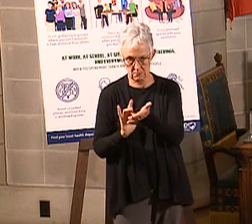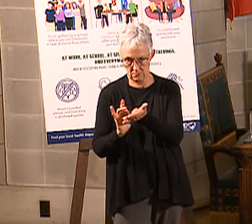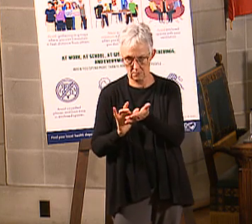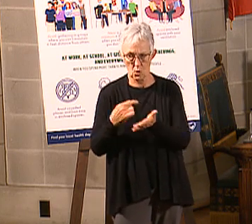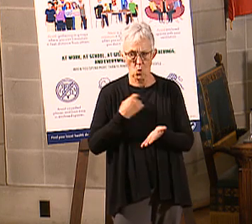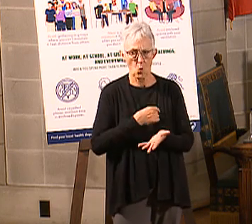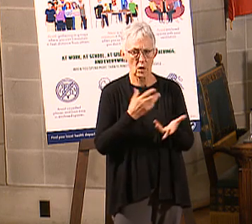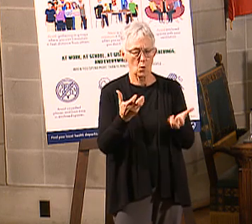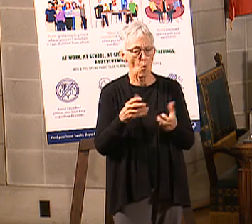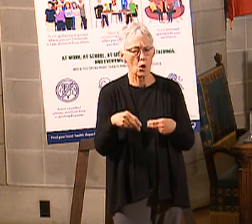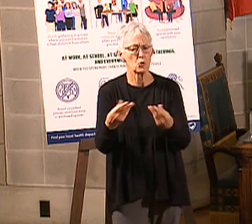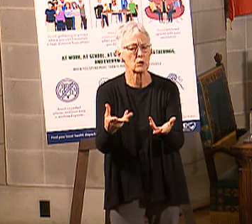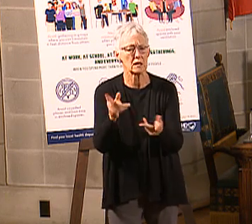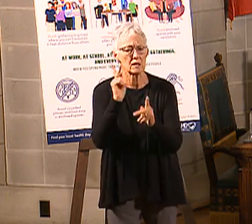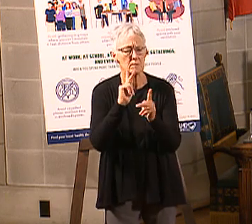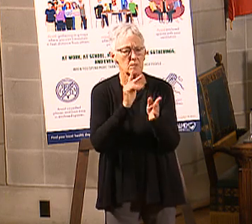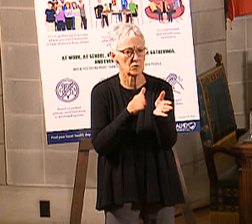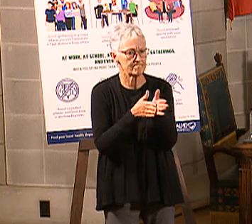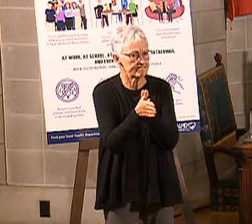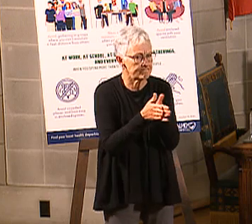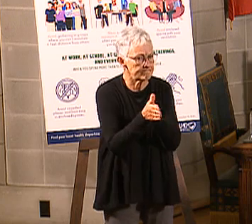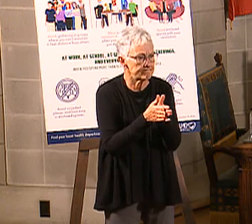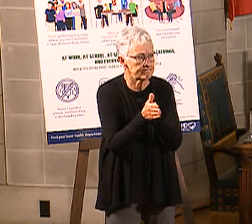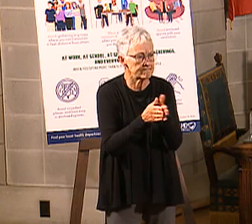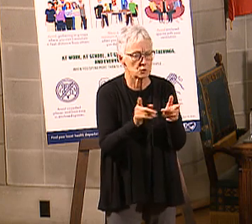to participate in their own health.